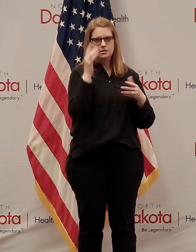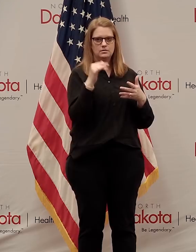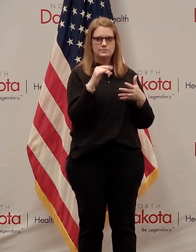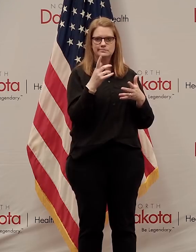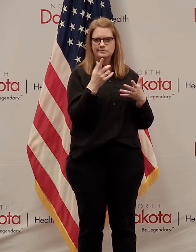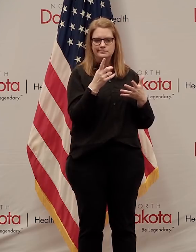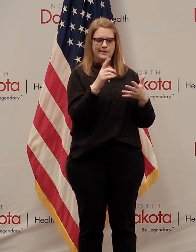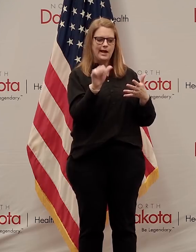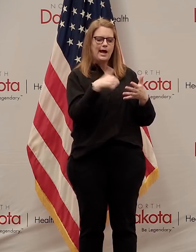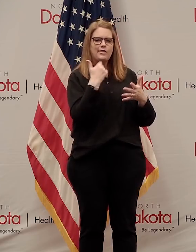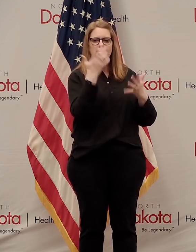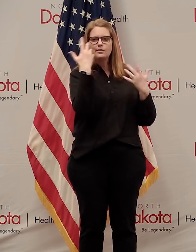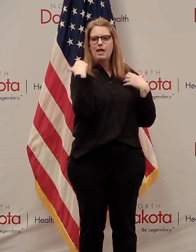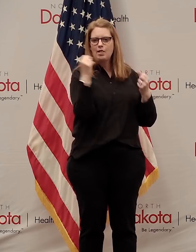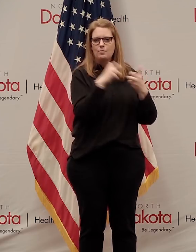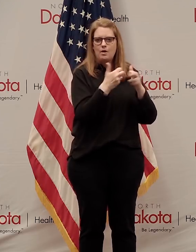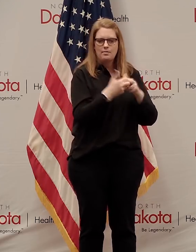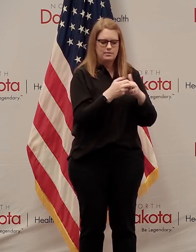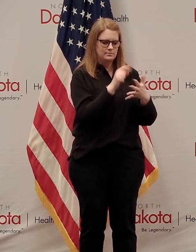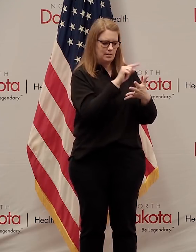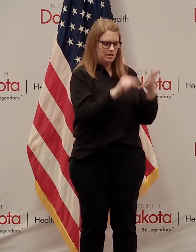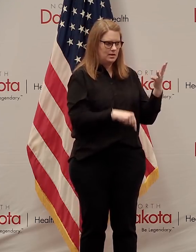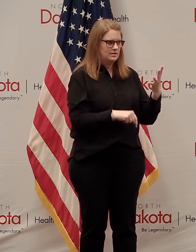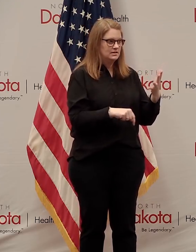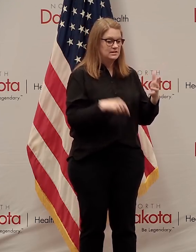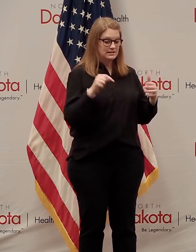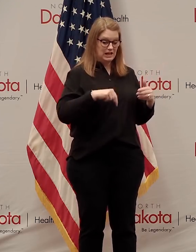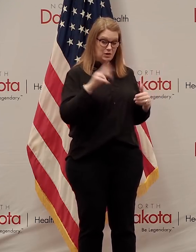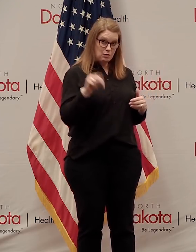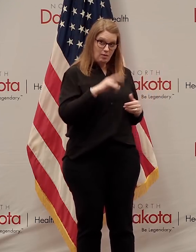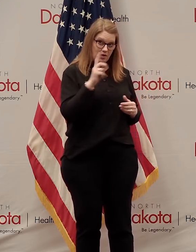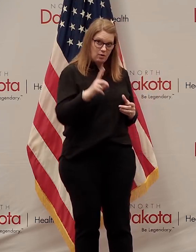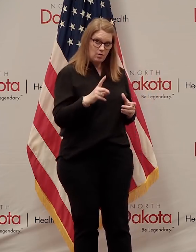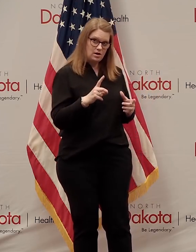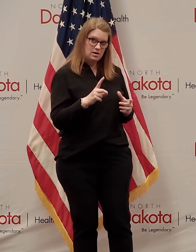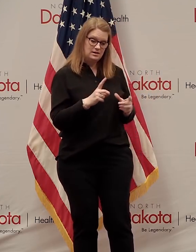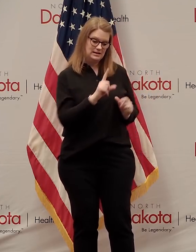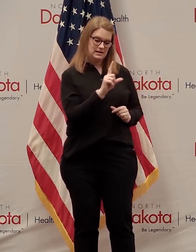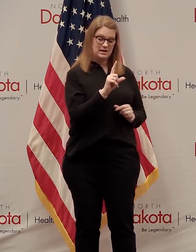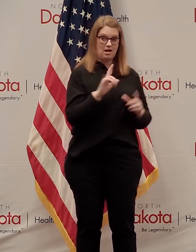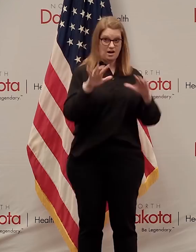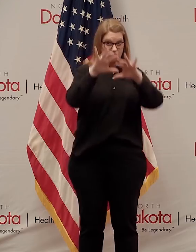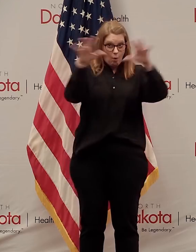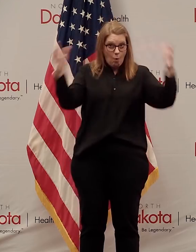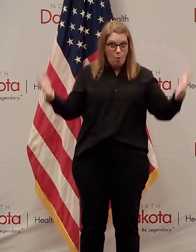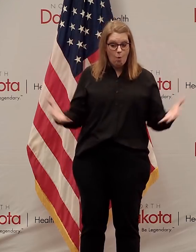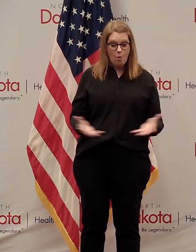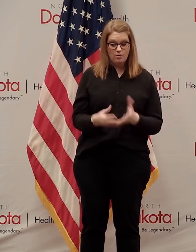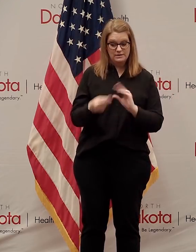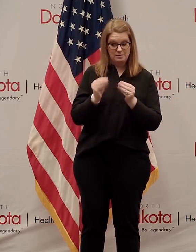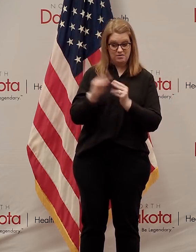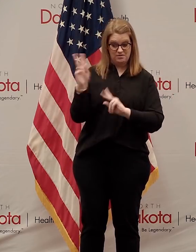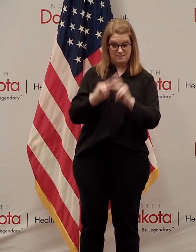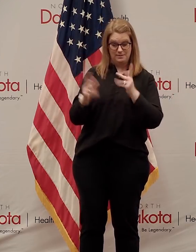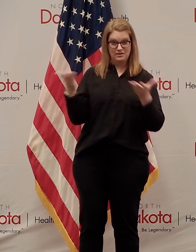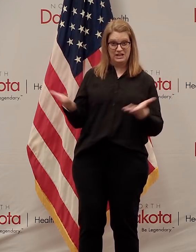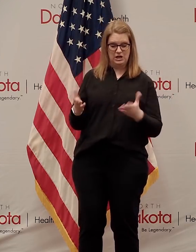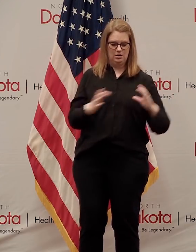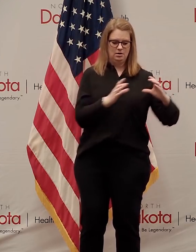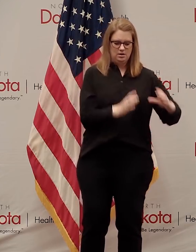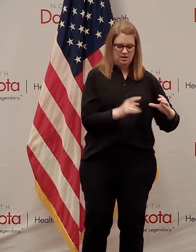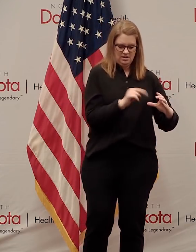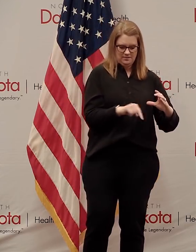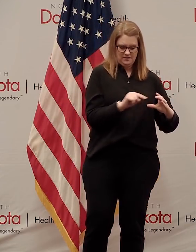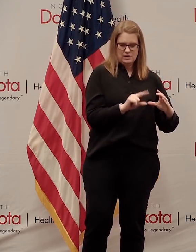combinations and you get at least 20 percent of the population of North Dakota would be considered vulnerable. And that's the group we're trying to